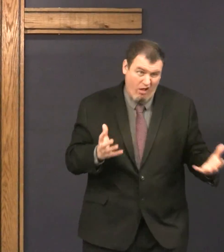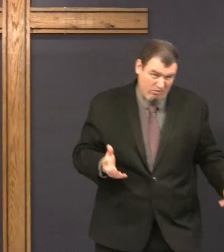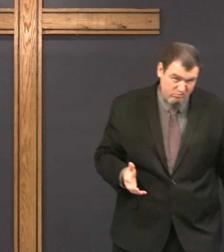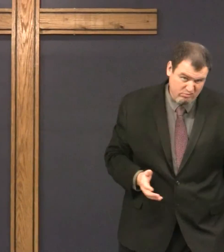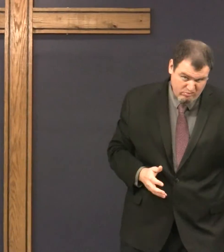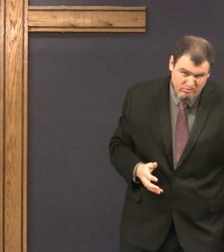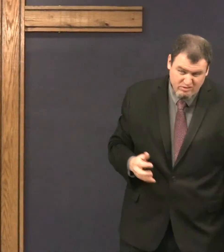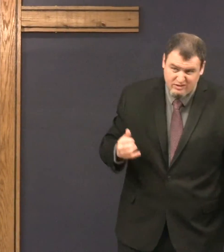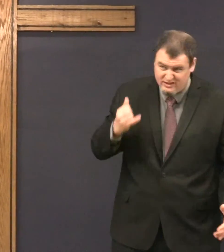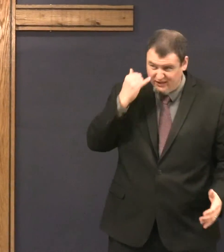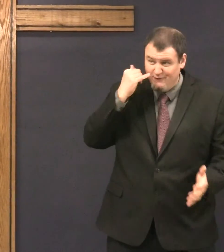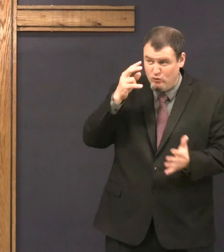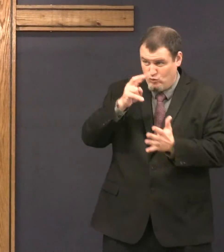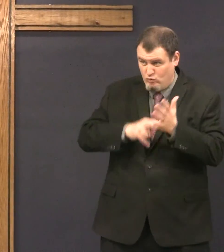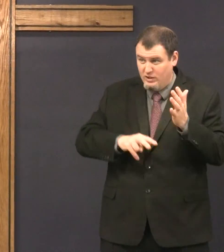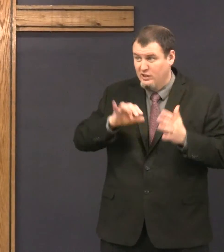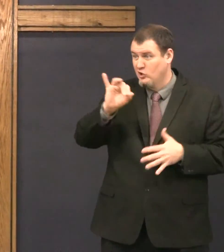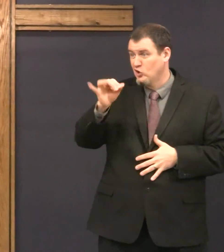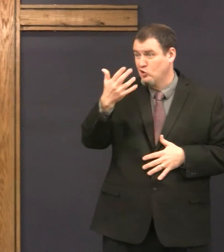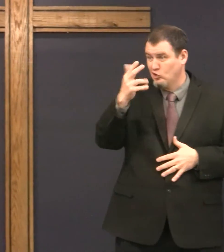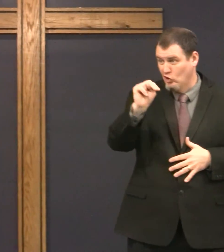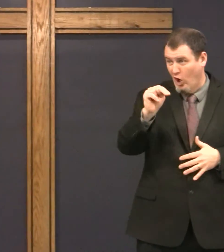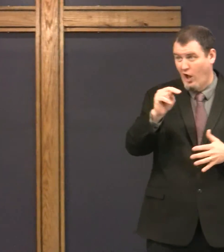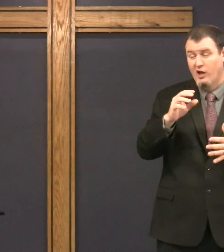He talked a lot. You read